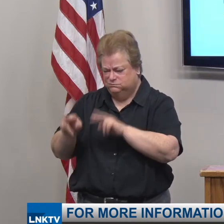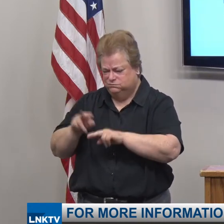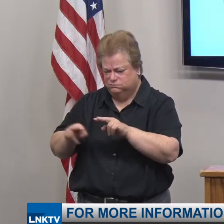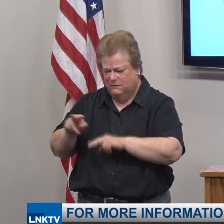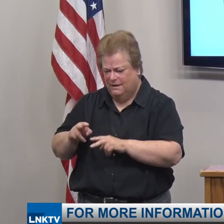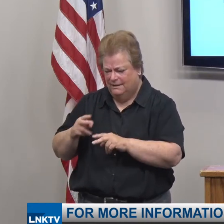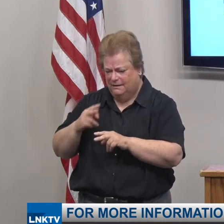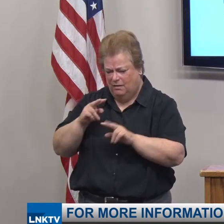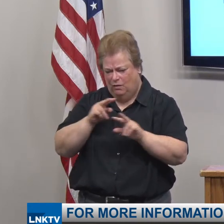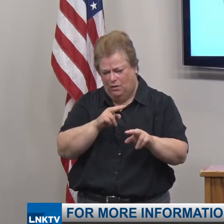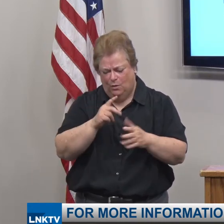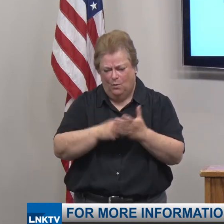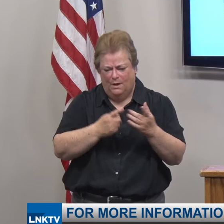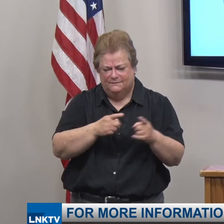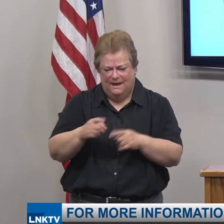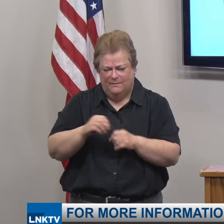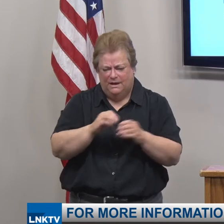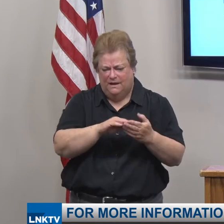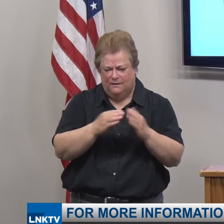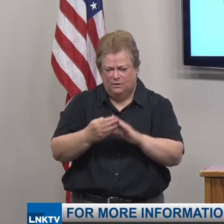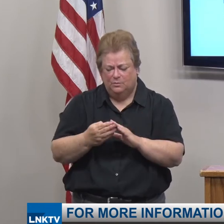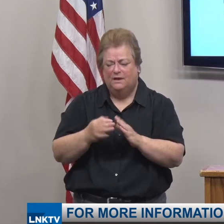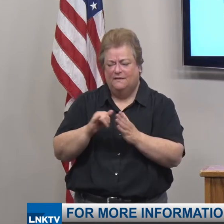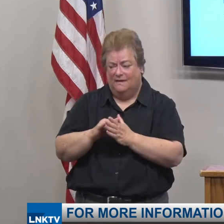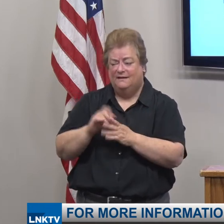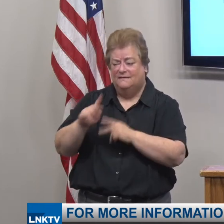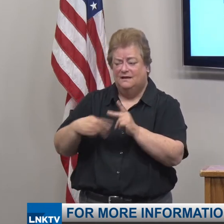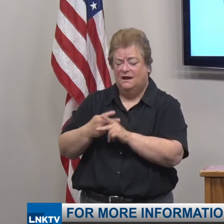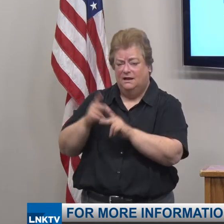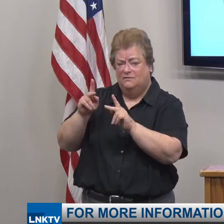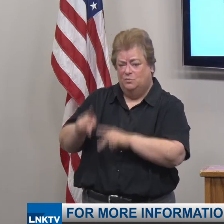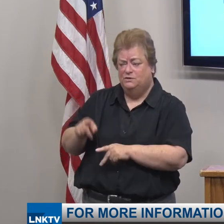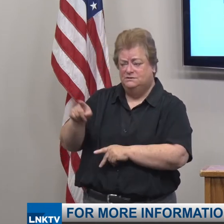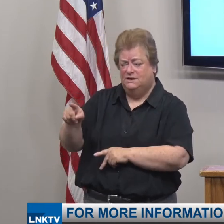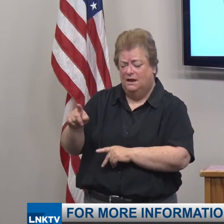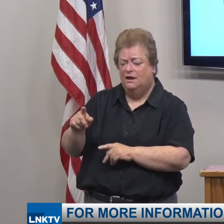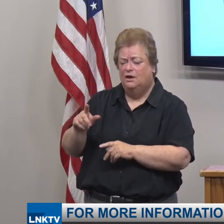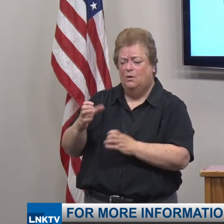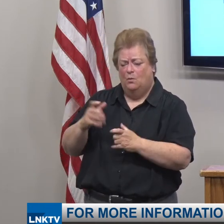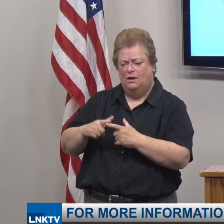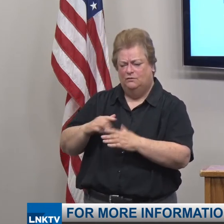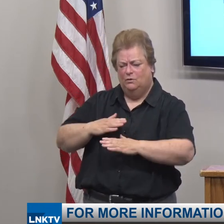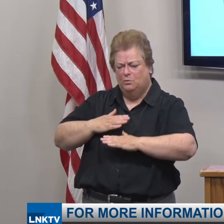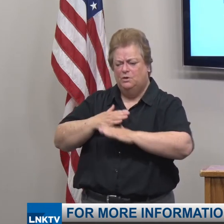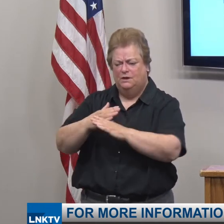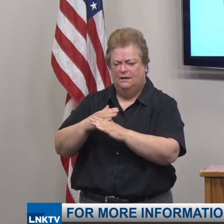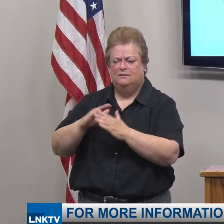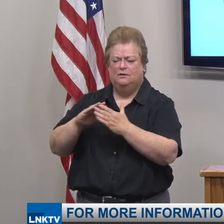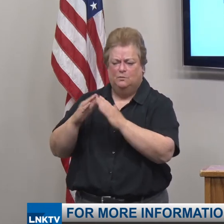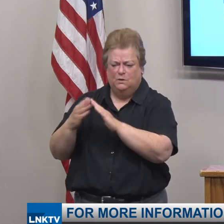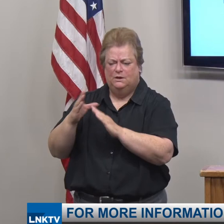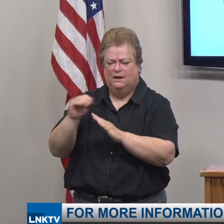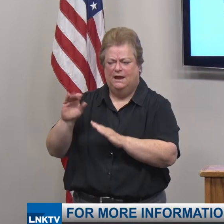the community. And that's the type of partner he's been all along to protect the community and his staff. So after